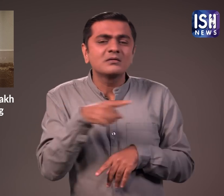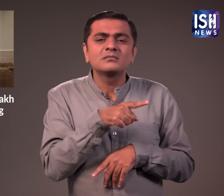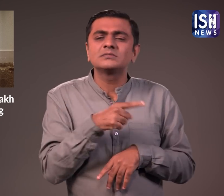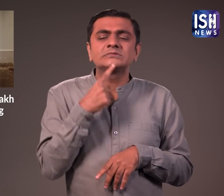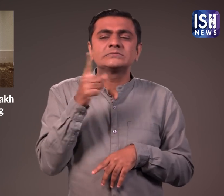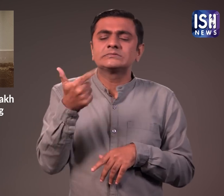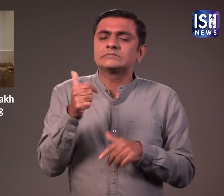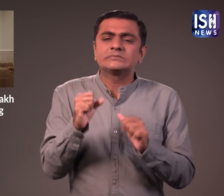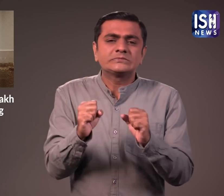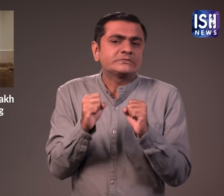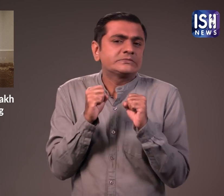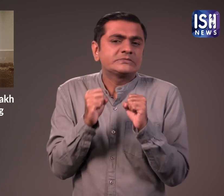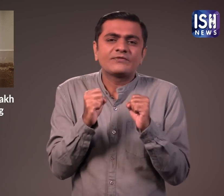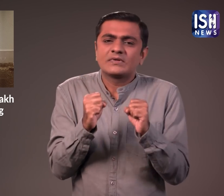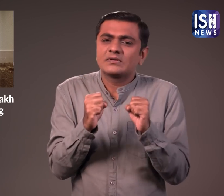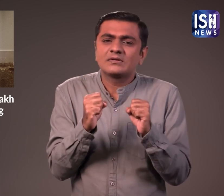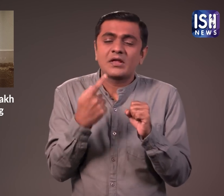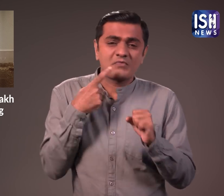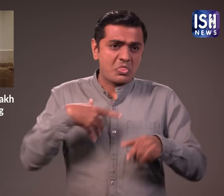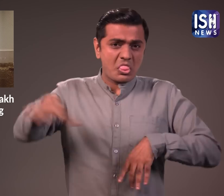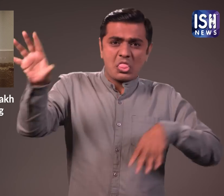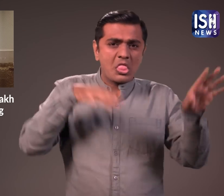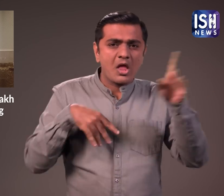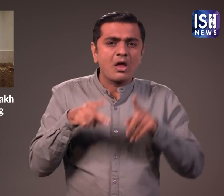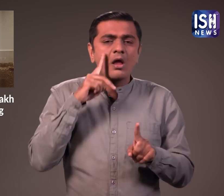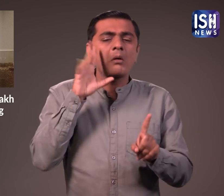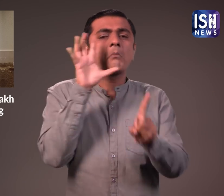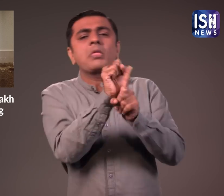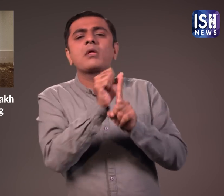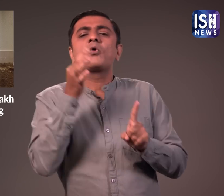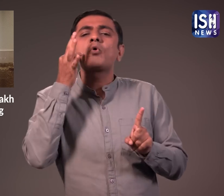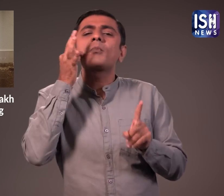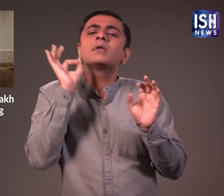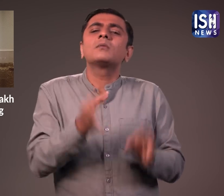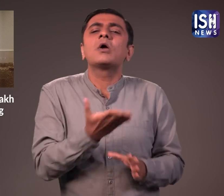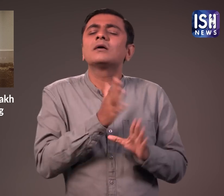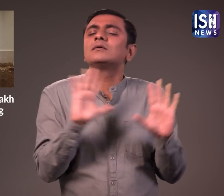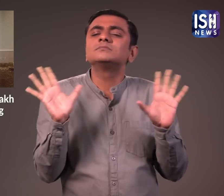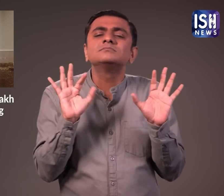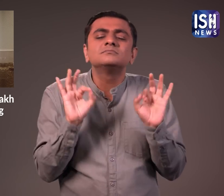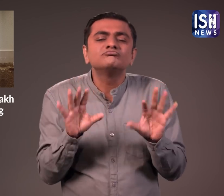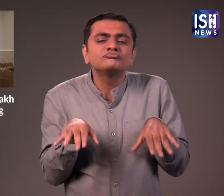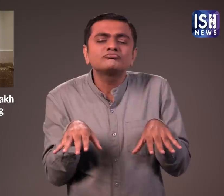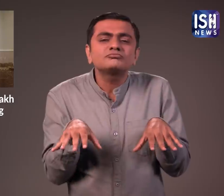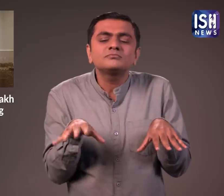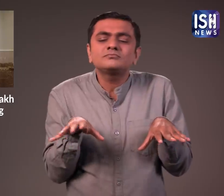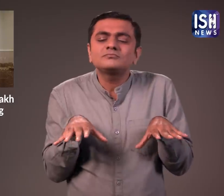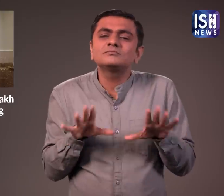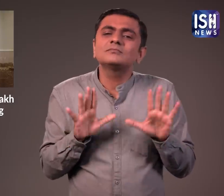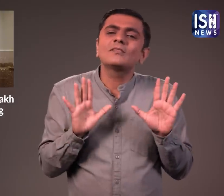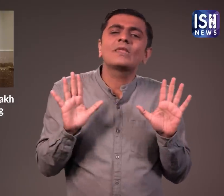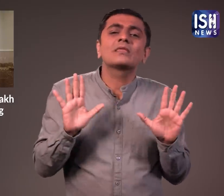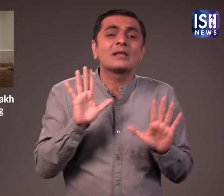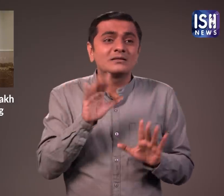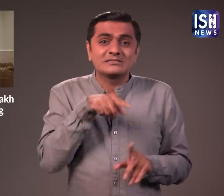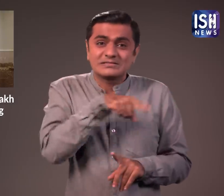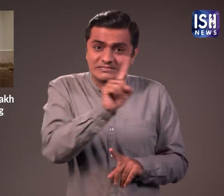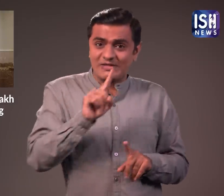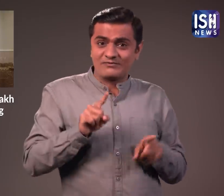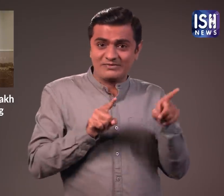He said that it is difficult to move his body parts. If he moves too much, people would know he is human, so he limits his movements. However, he said he does